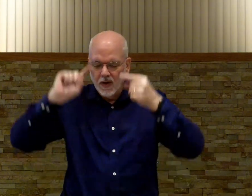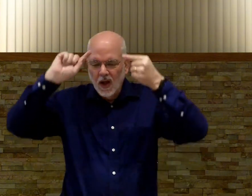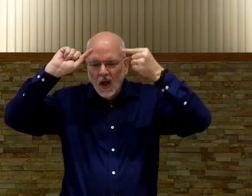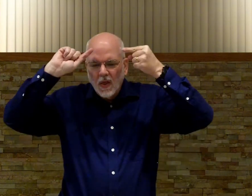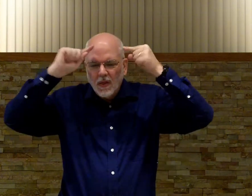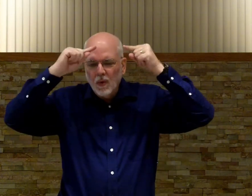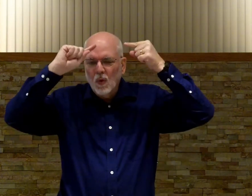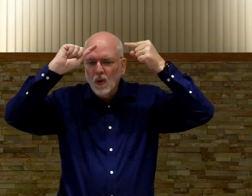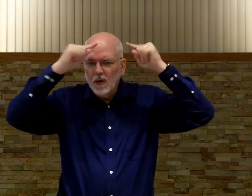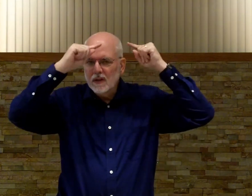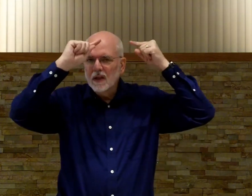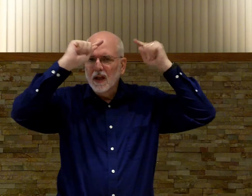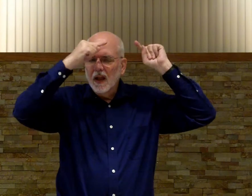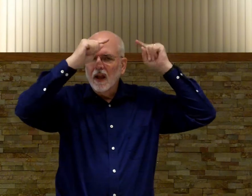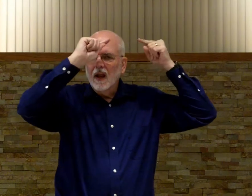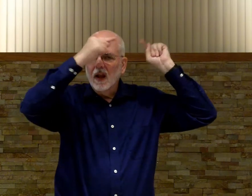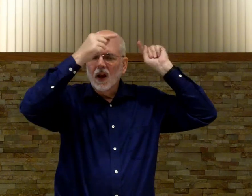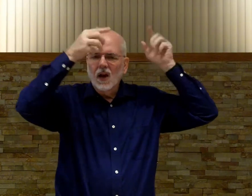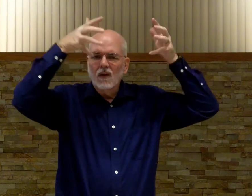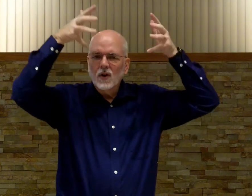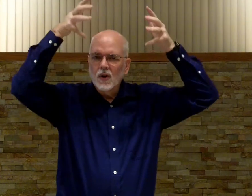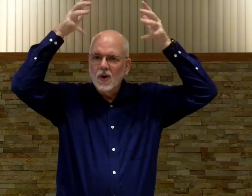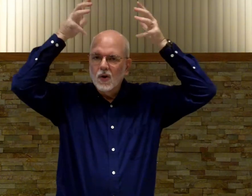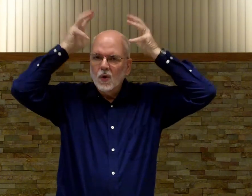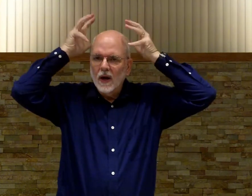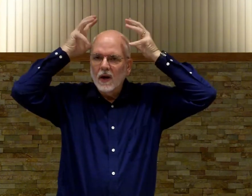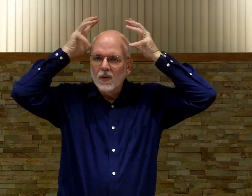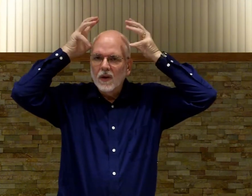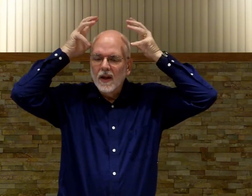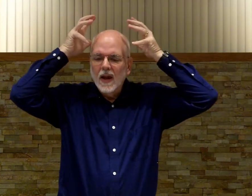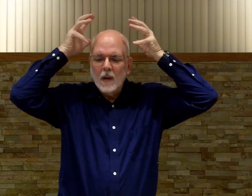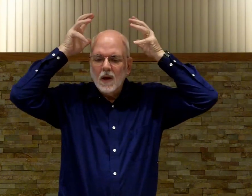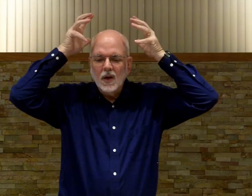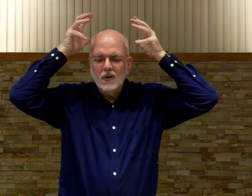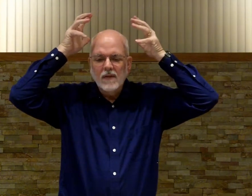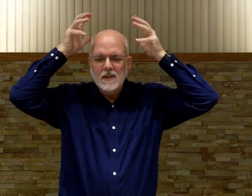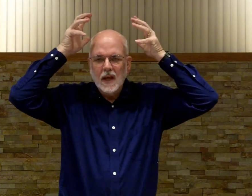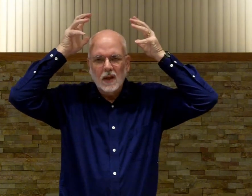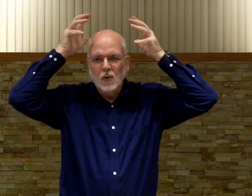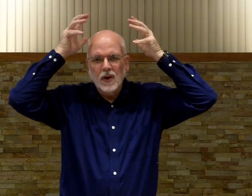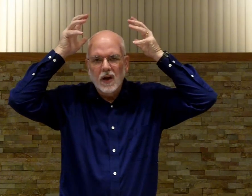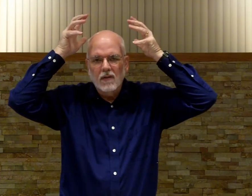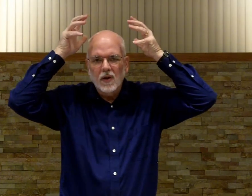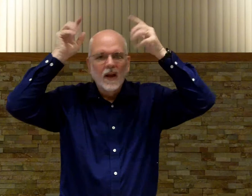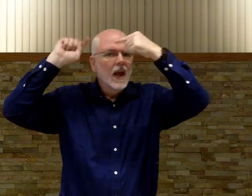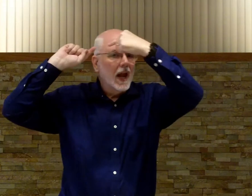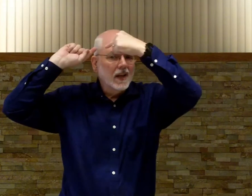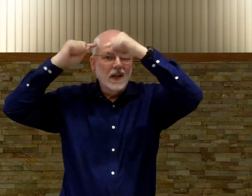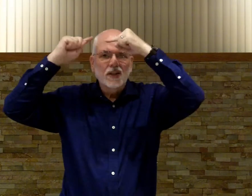thorns covered crown i'm not going to even sign the word covered it's because